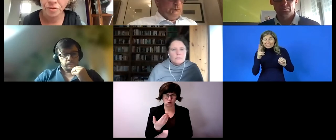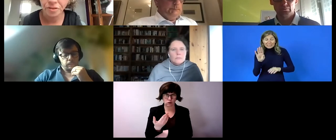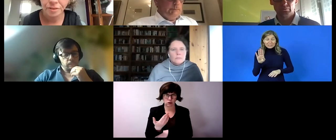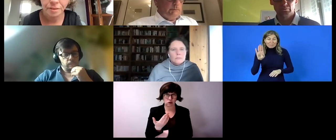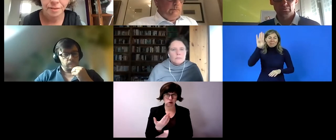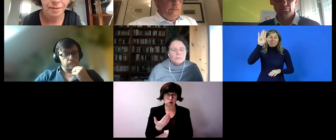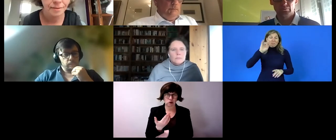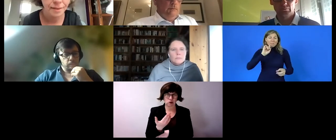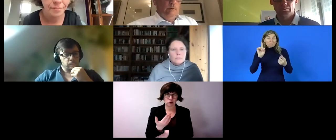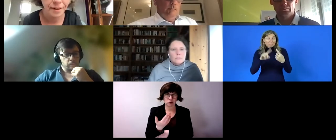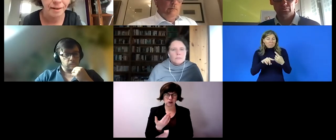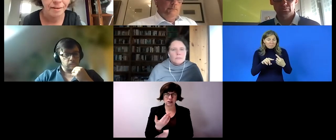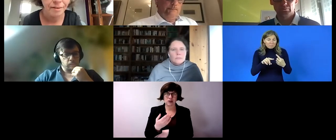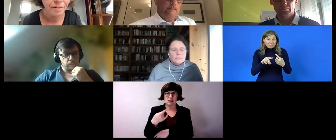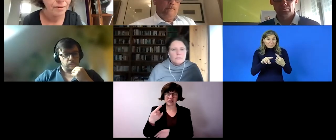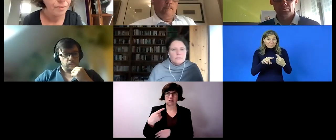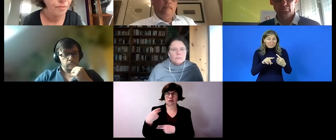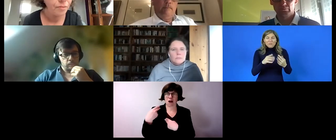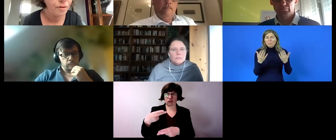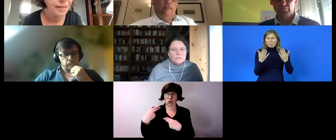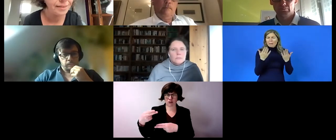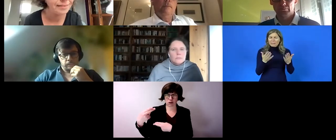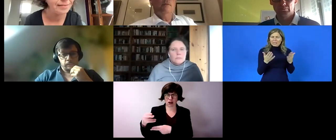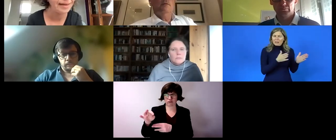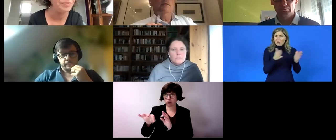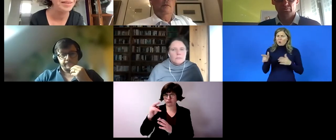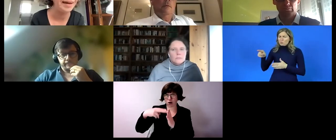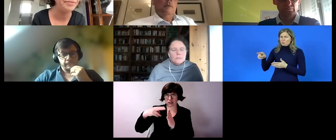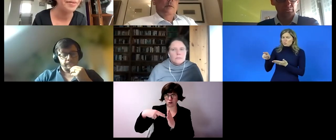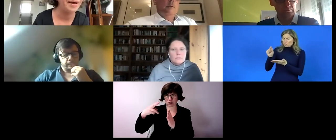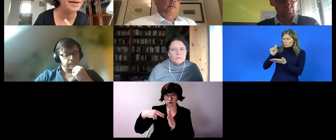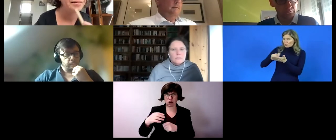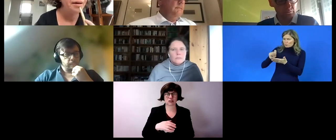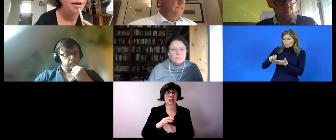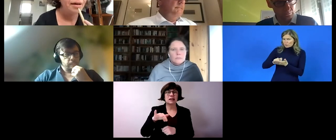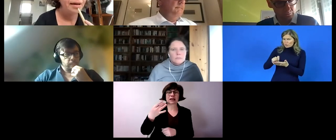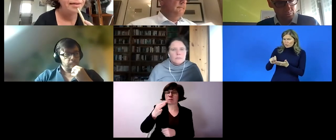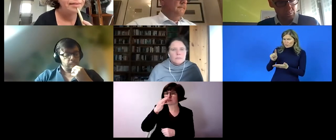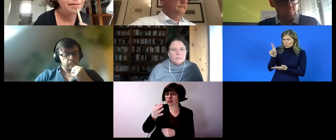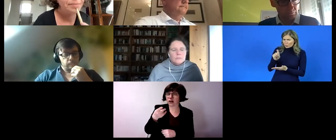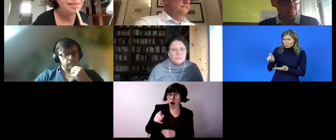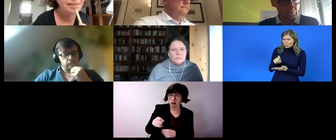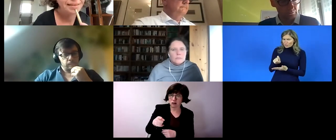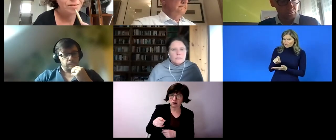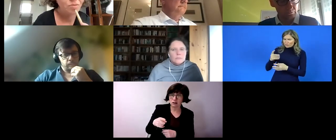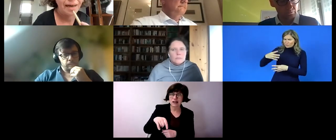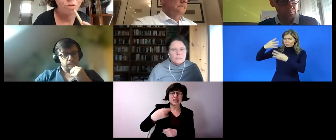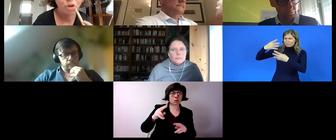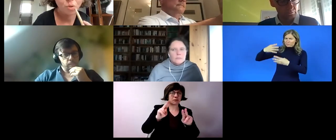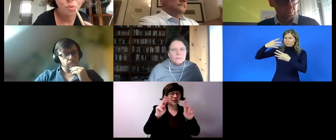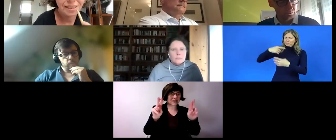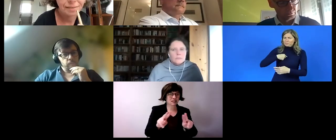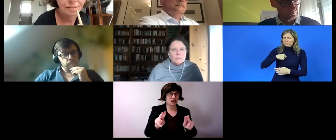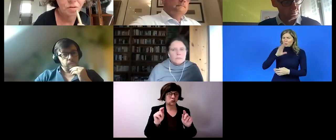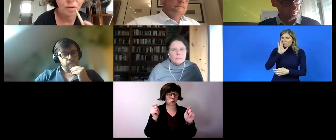turn just as well to the written questions that were uploaded i would like to read the first